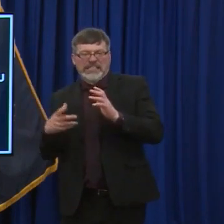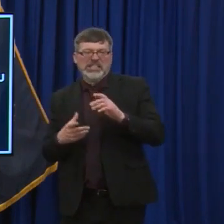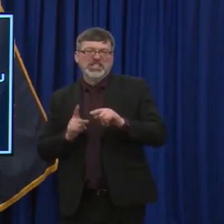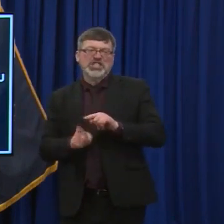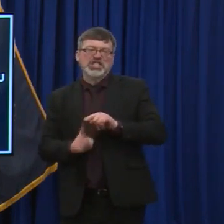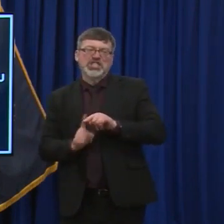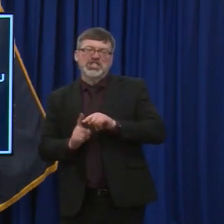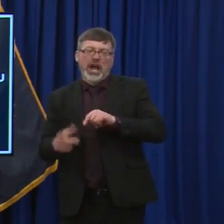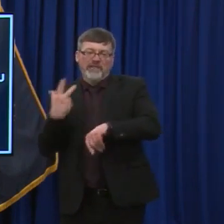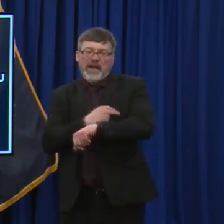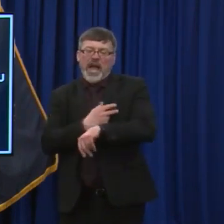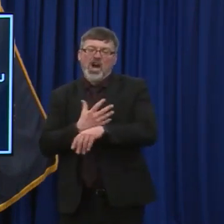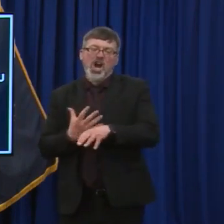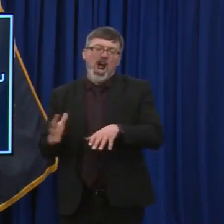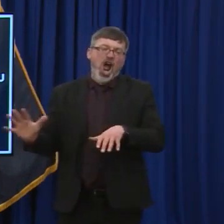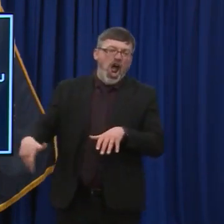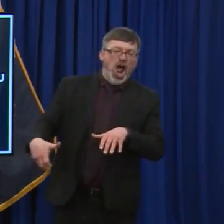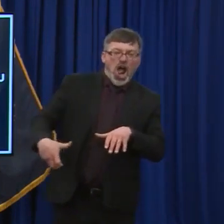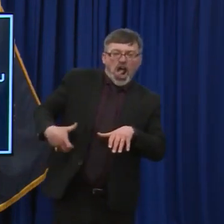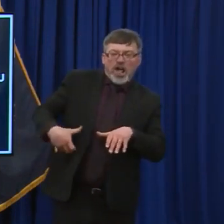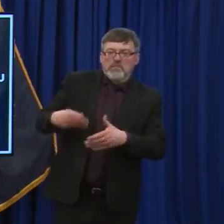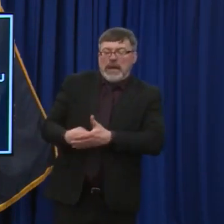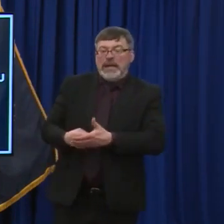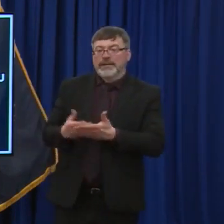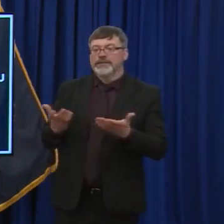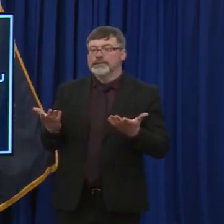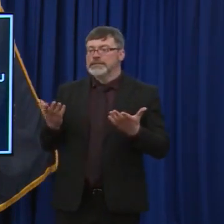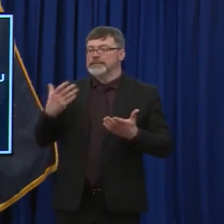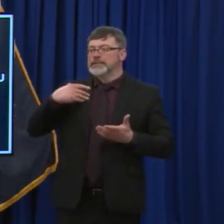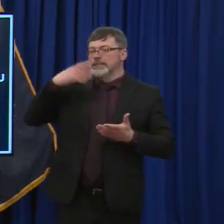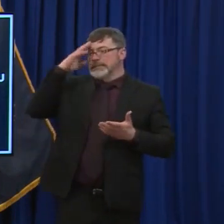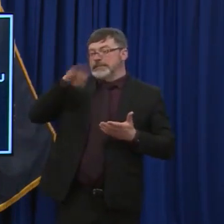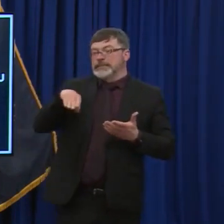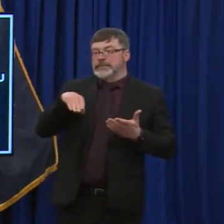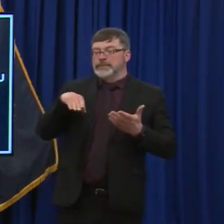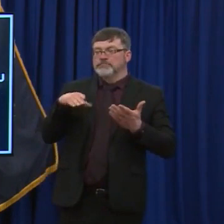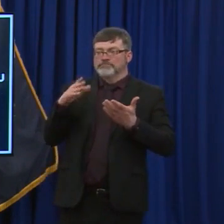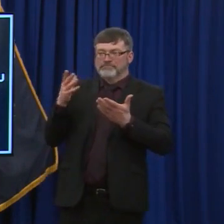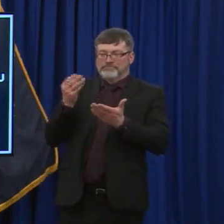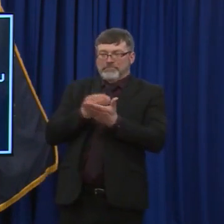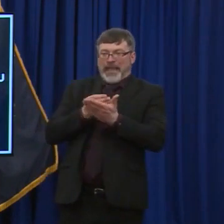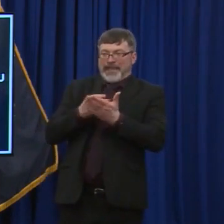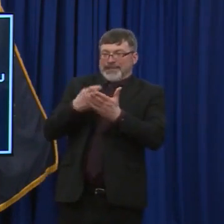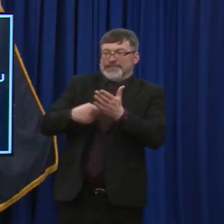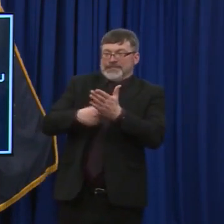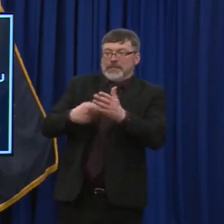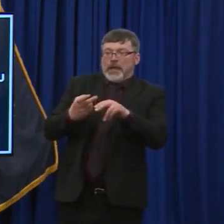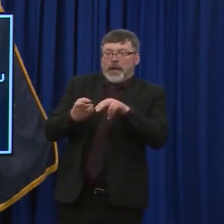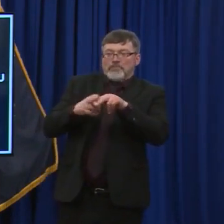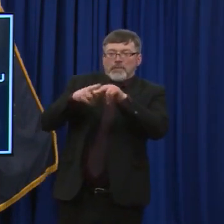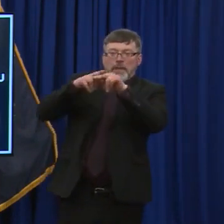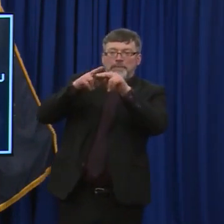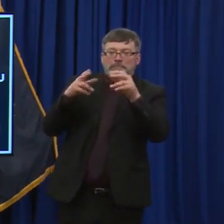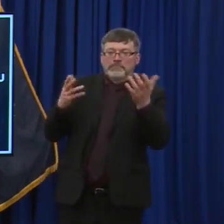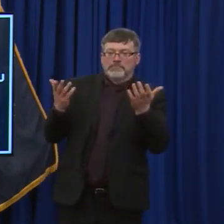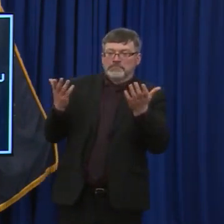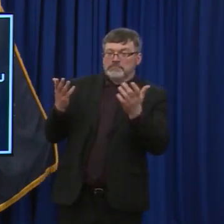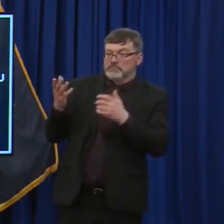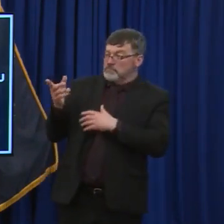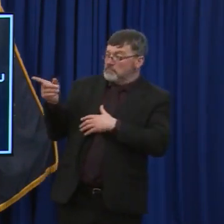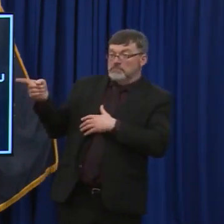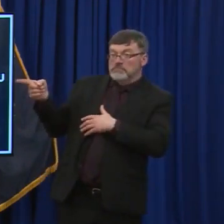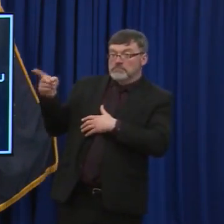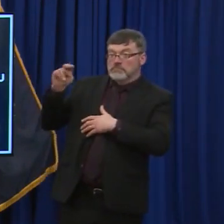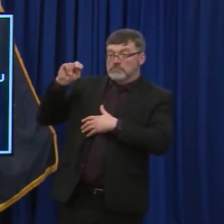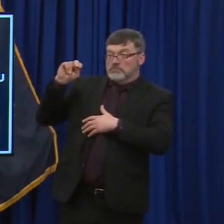And I know we've had price gouging lawsuits in the past against some of the pharmaceuticals. Is there some way for New Hampshire to safeguard its residents